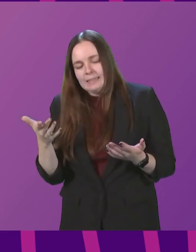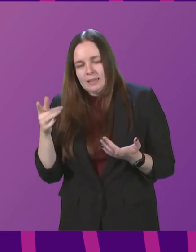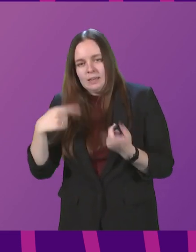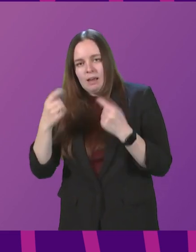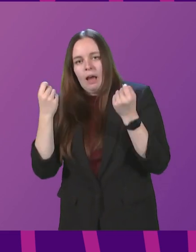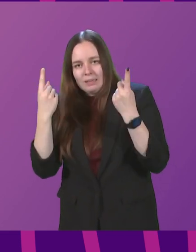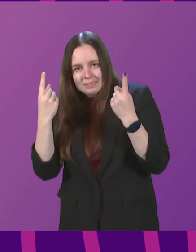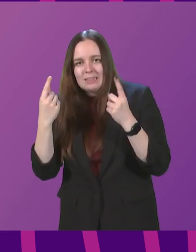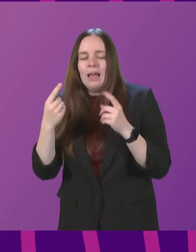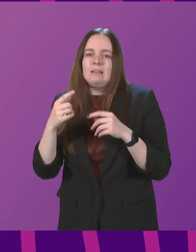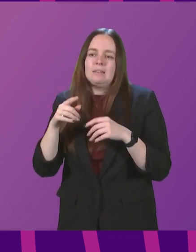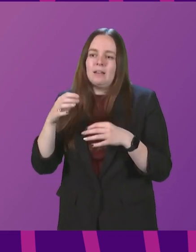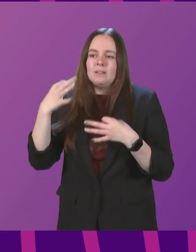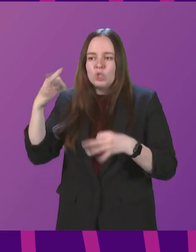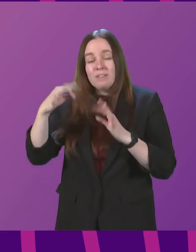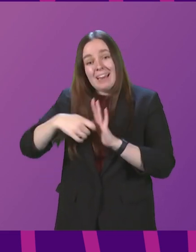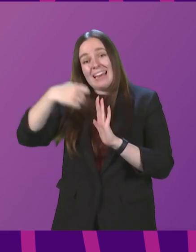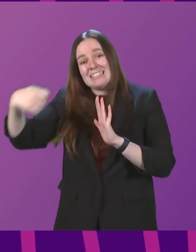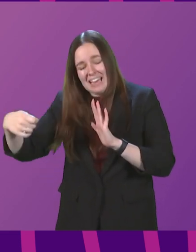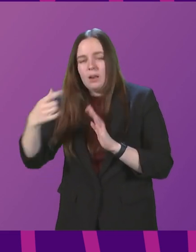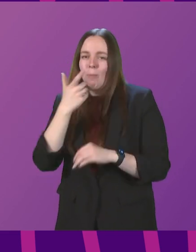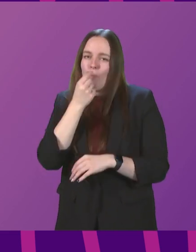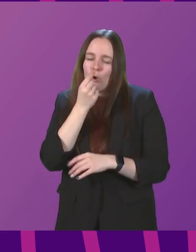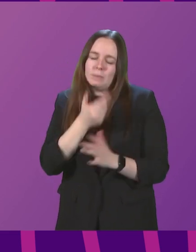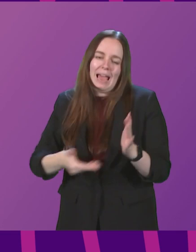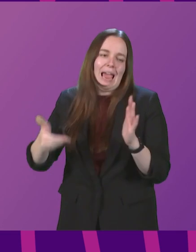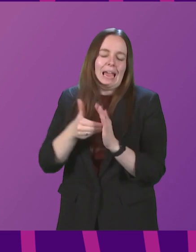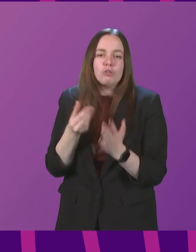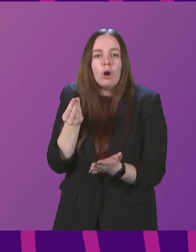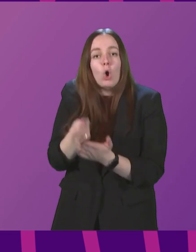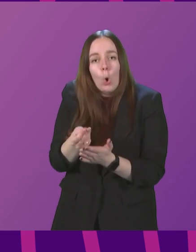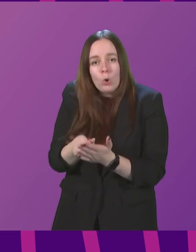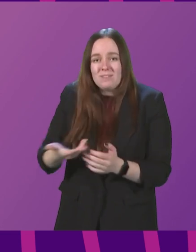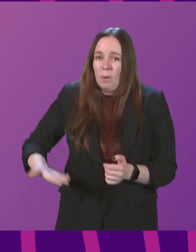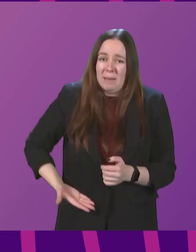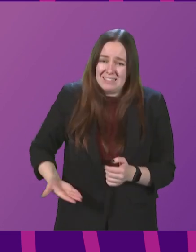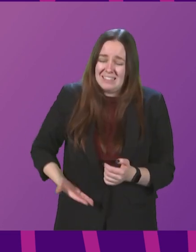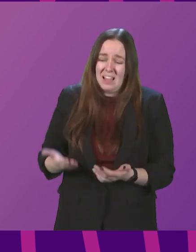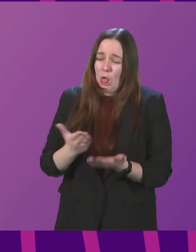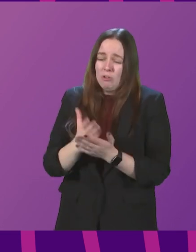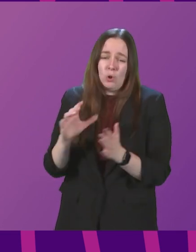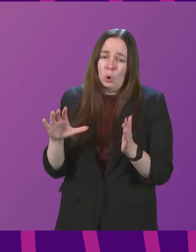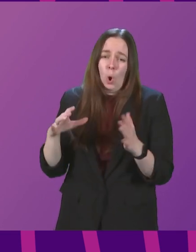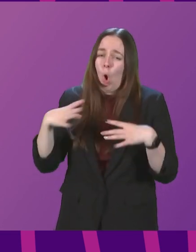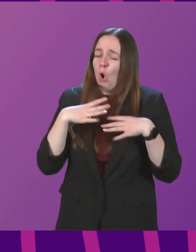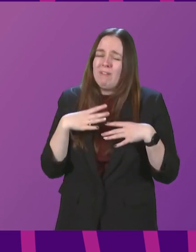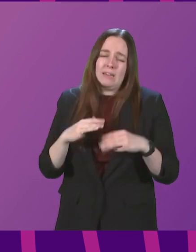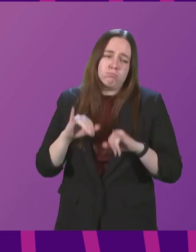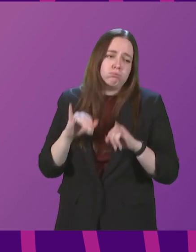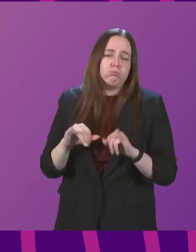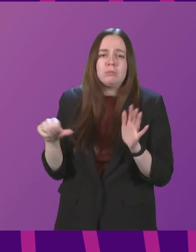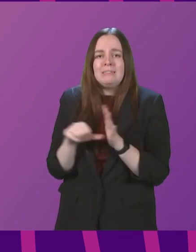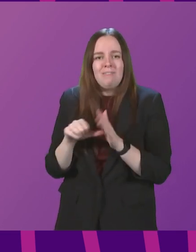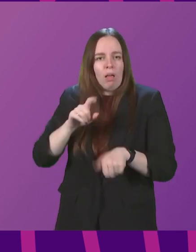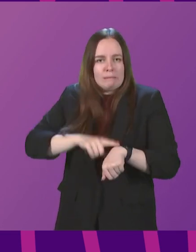we understand that extending certification could create additional costs for businesses at an already very challenging time. And, of course, the